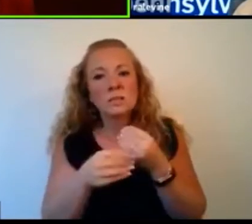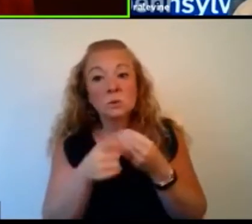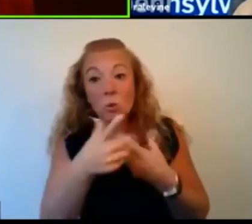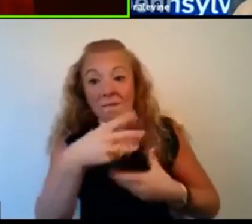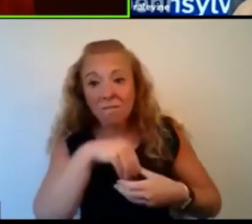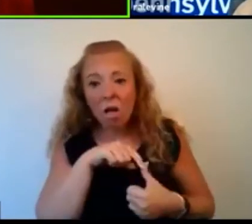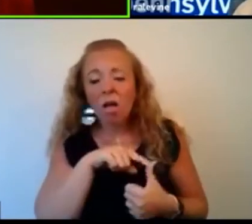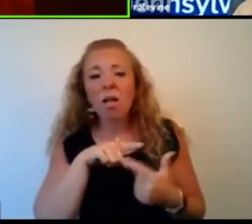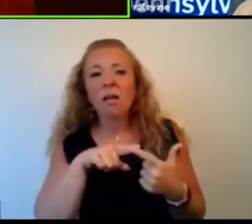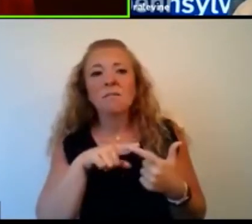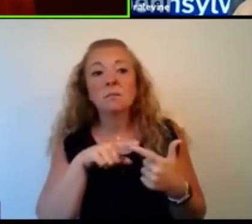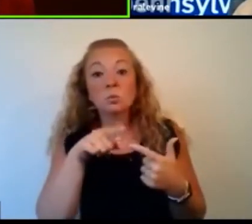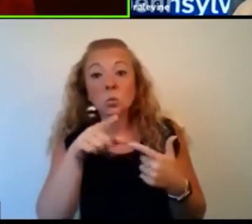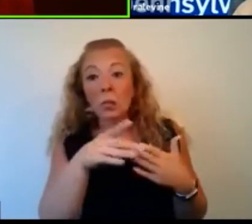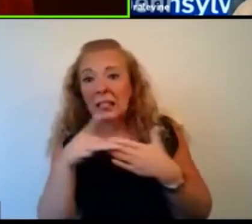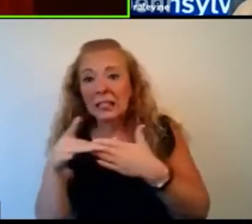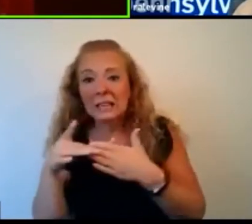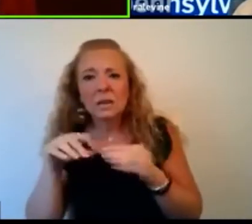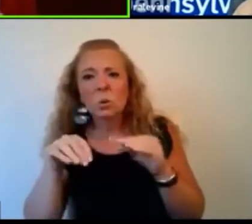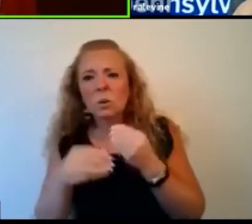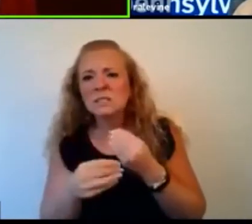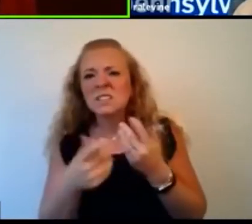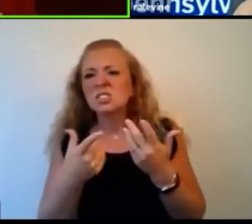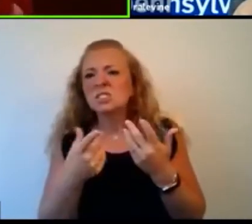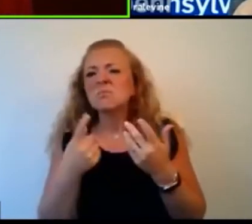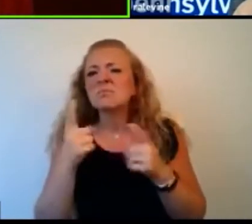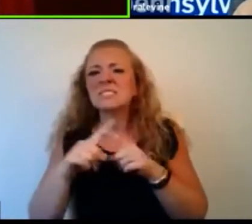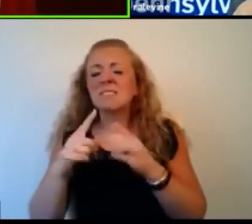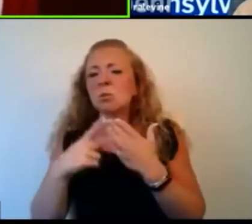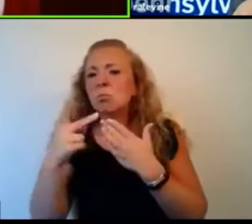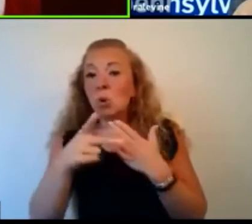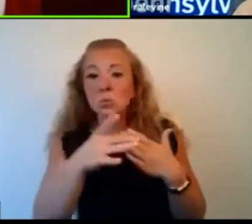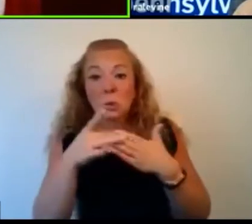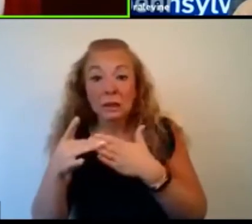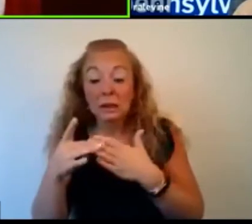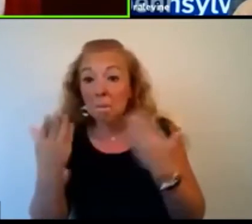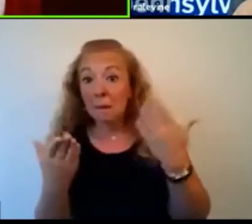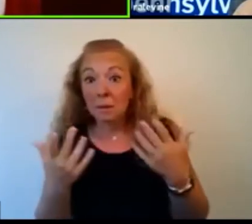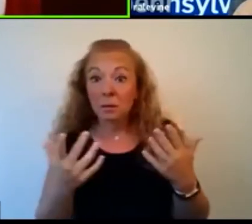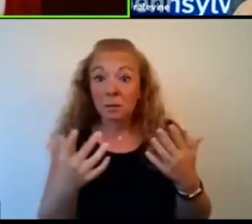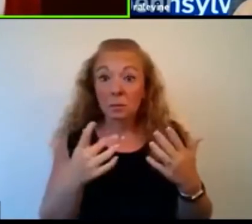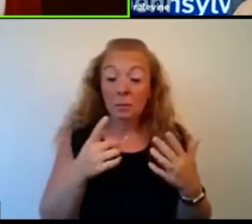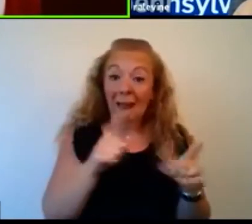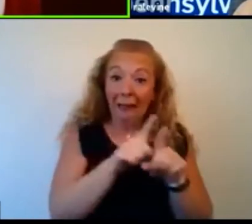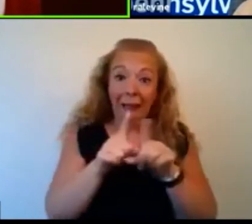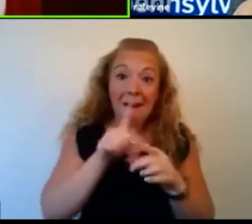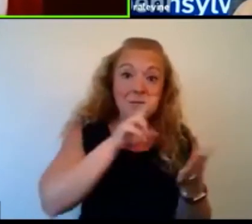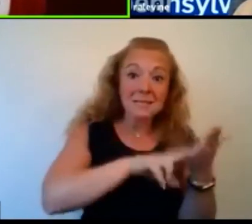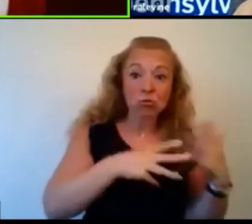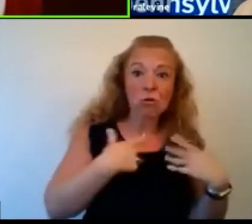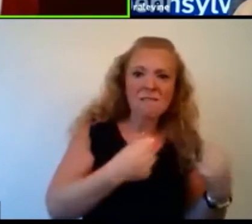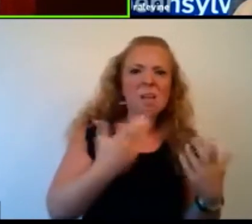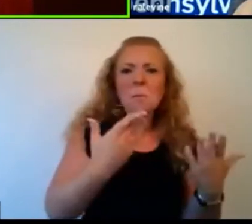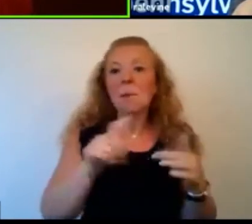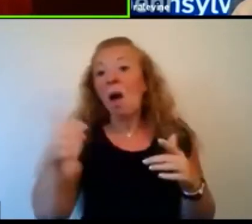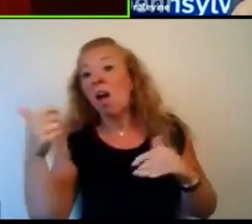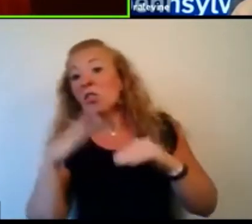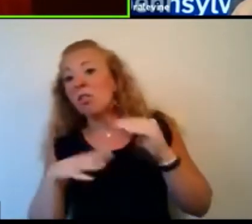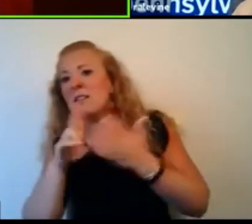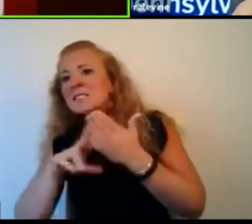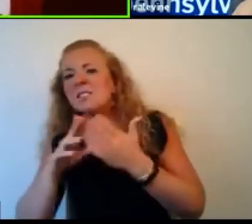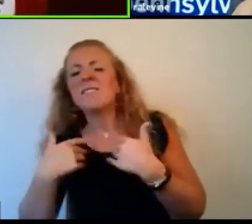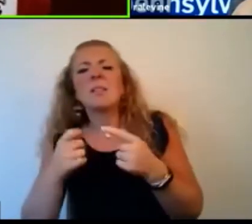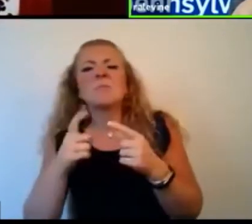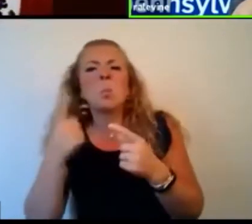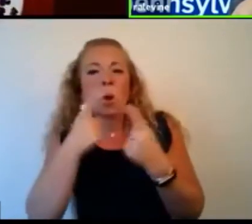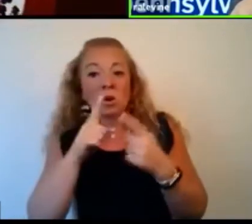initiatives that you lead apart from or with your role as secretary, how it's important to your role, but also important to you personally.